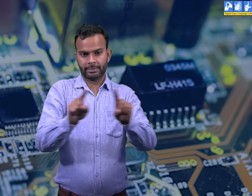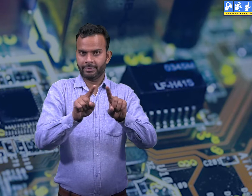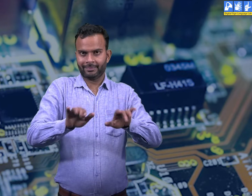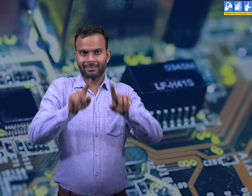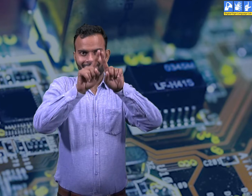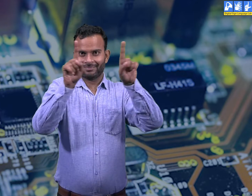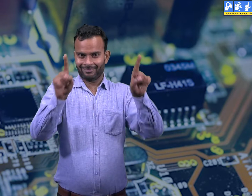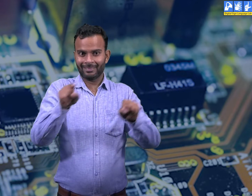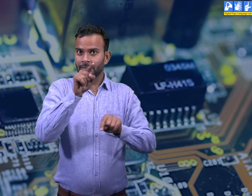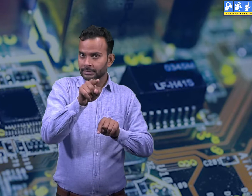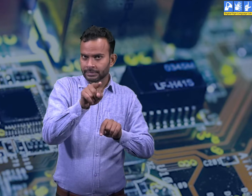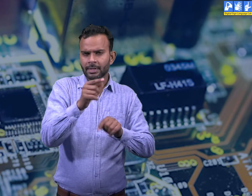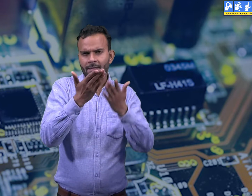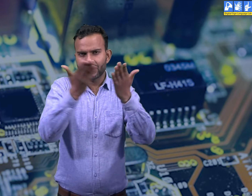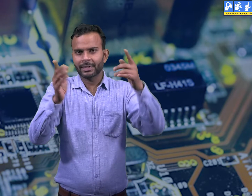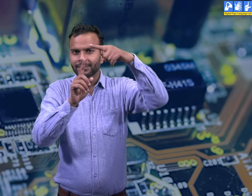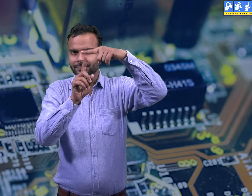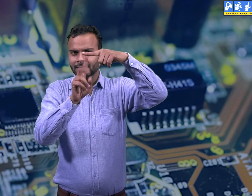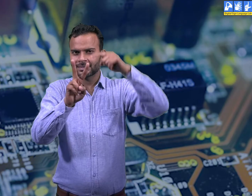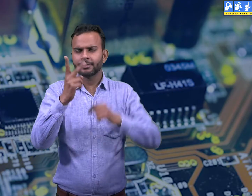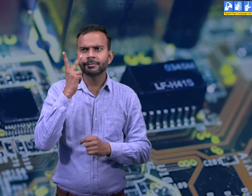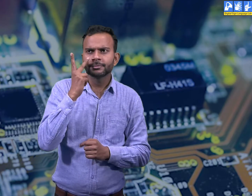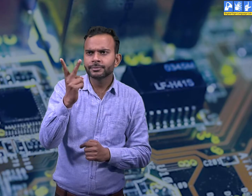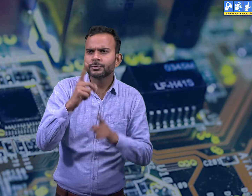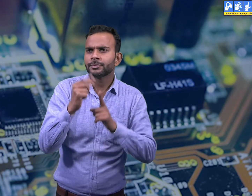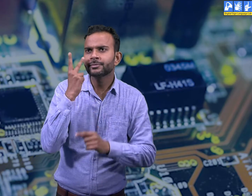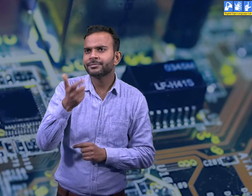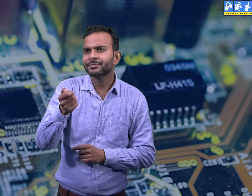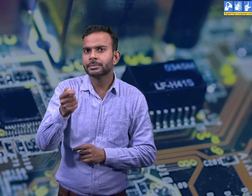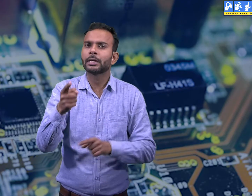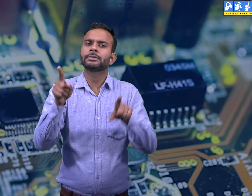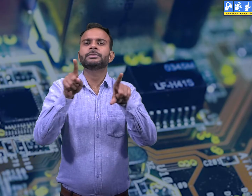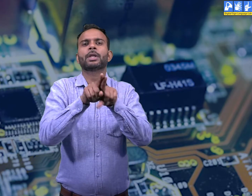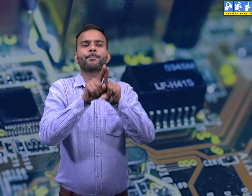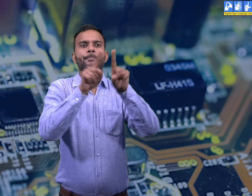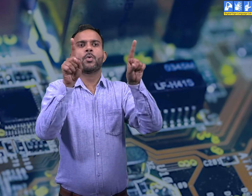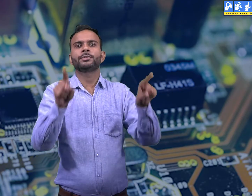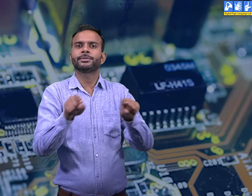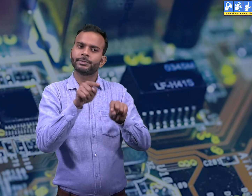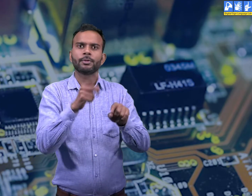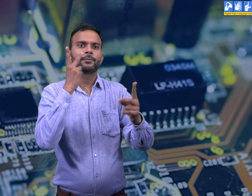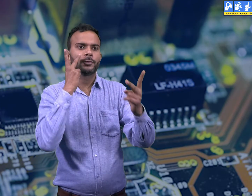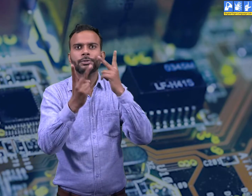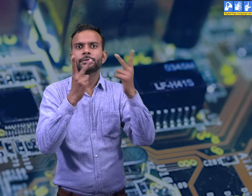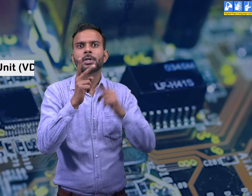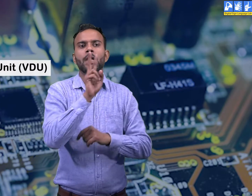devices. Let's understand some of the output devices. Monitor A